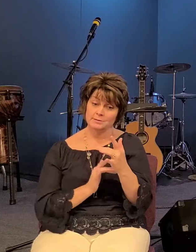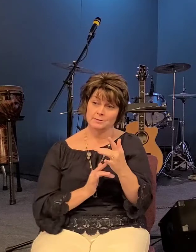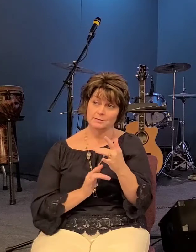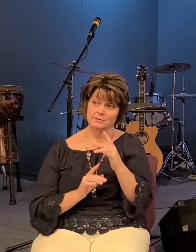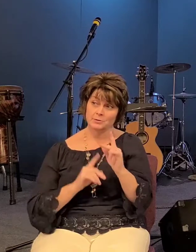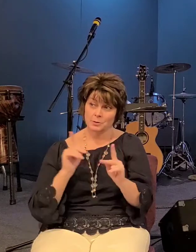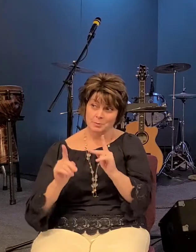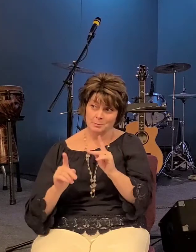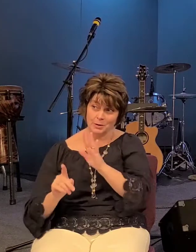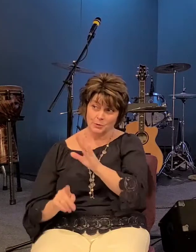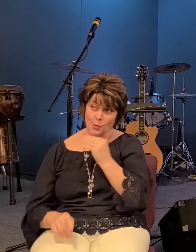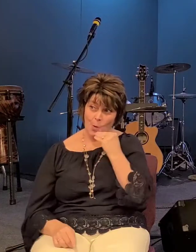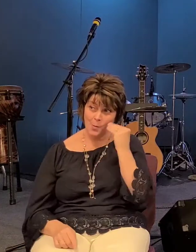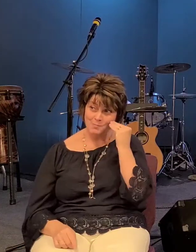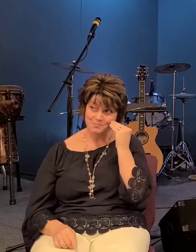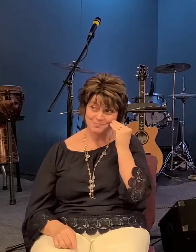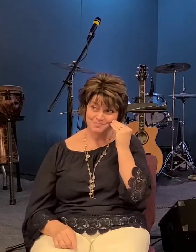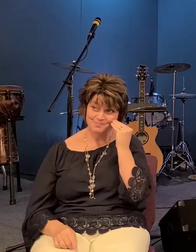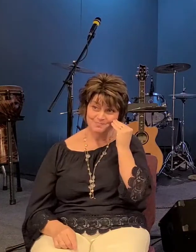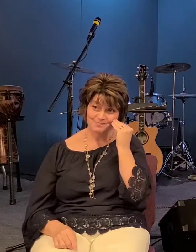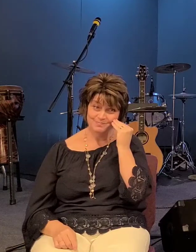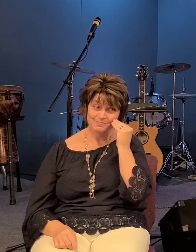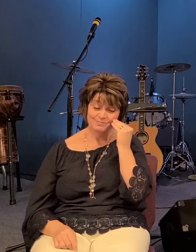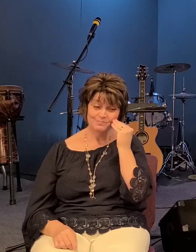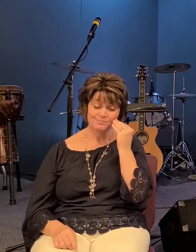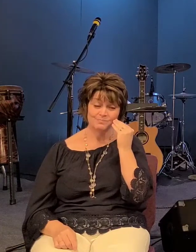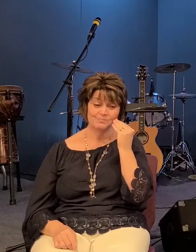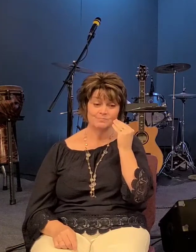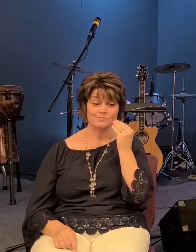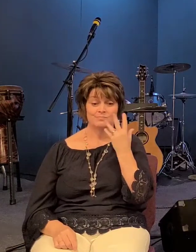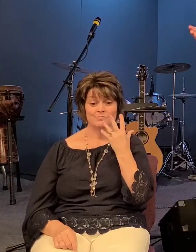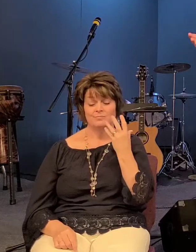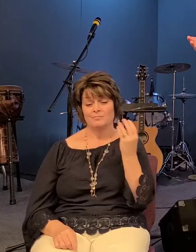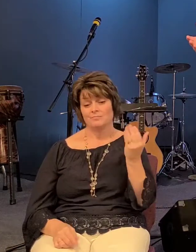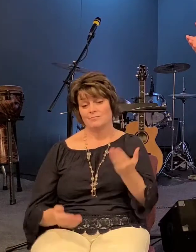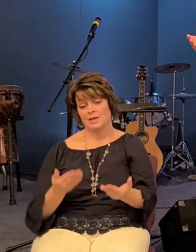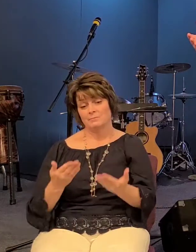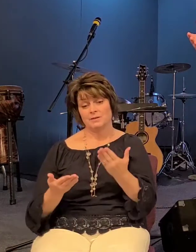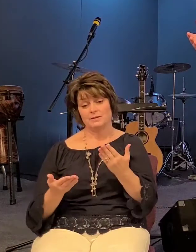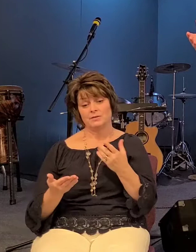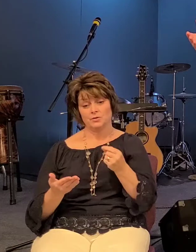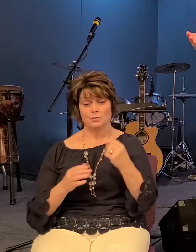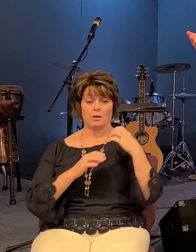maybe it's to demonstrate who he is to family or friends